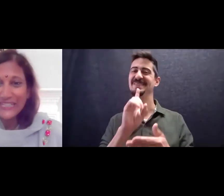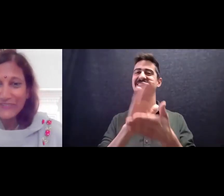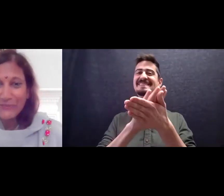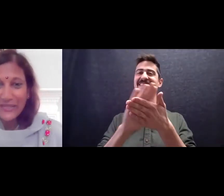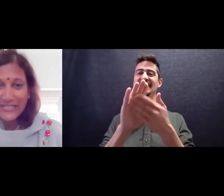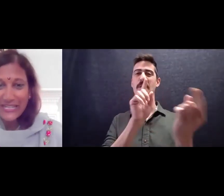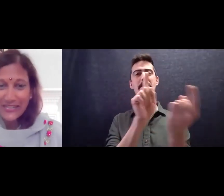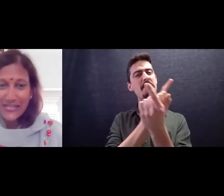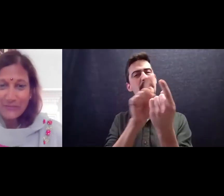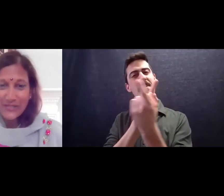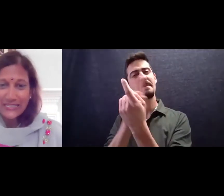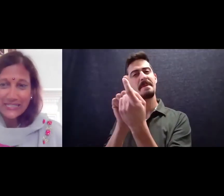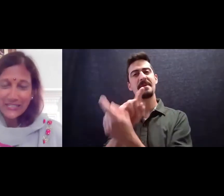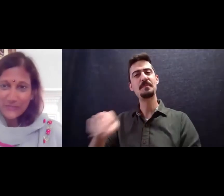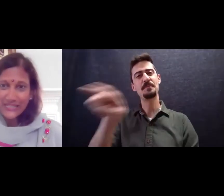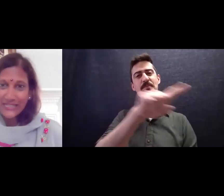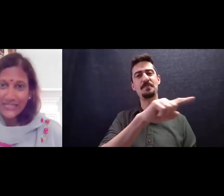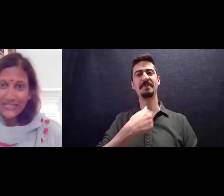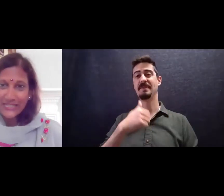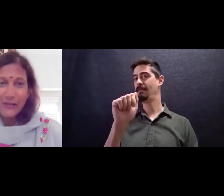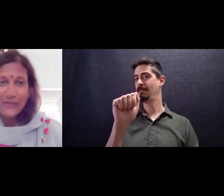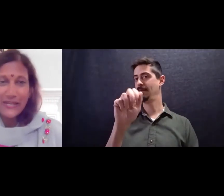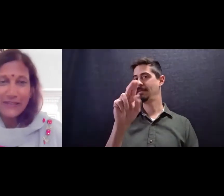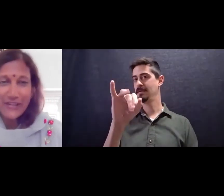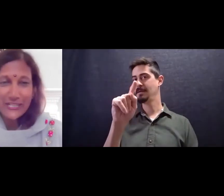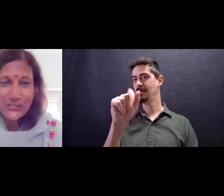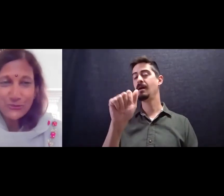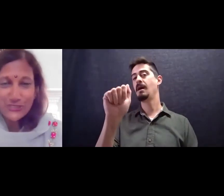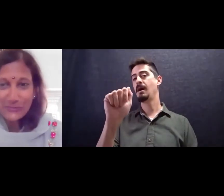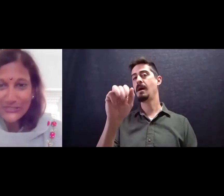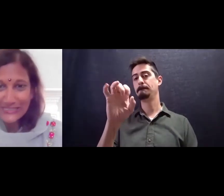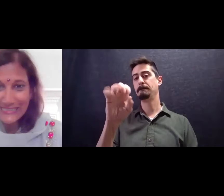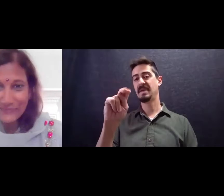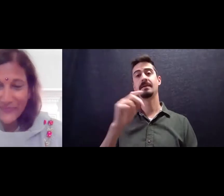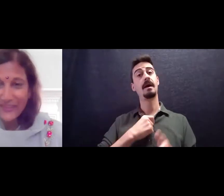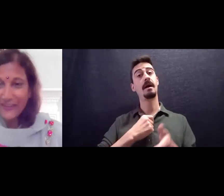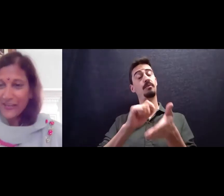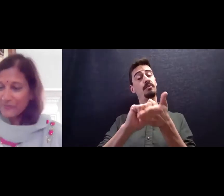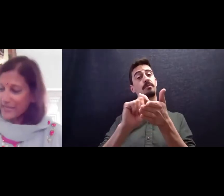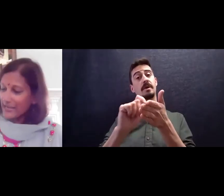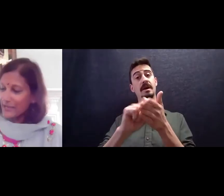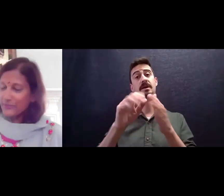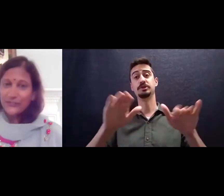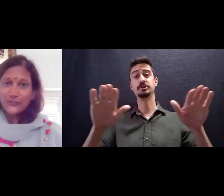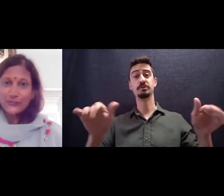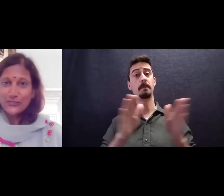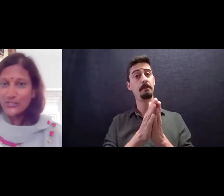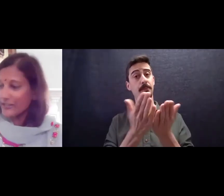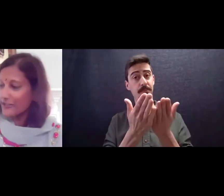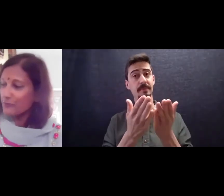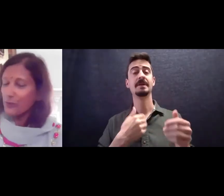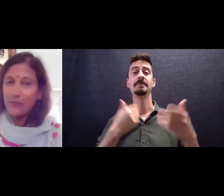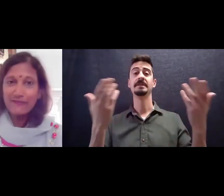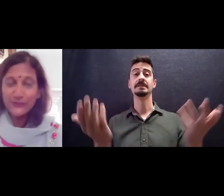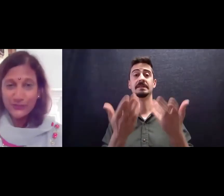to meet everybody I'm Anita Amin um and I write children's books um and I'm here to